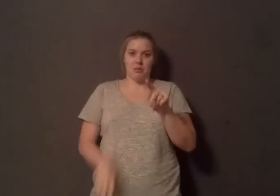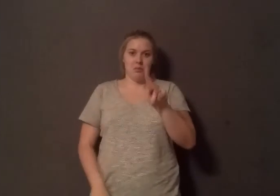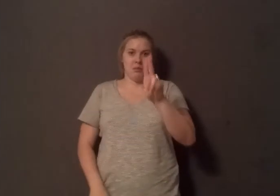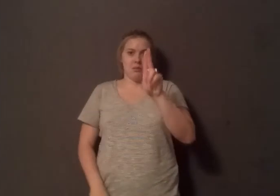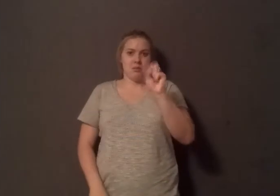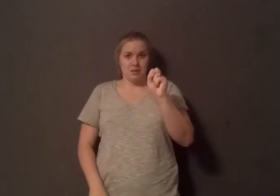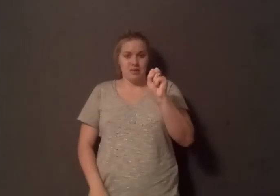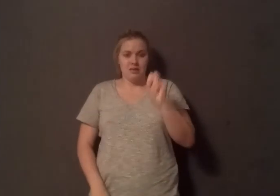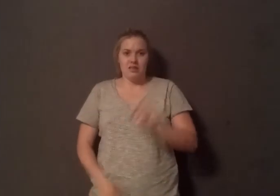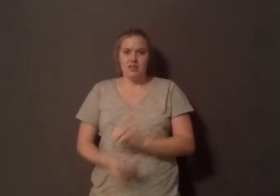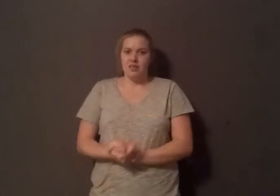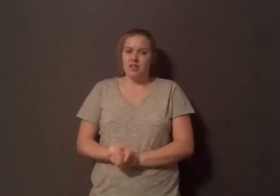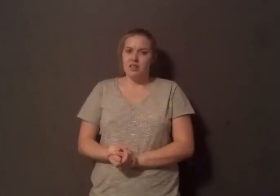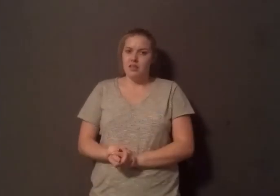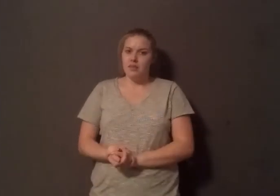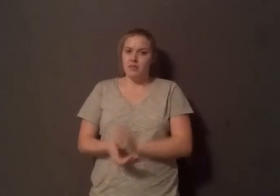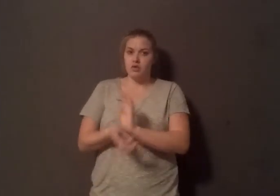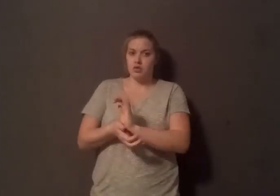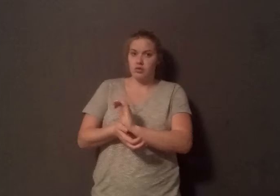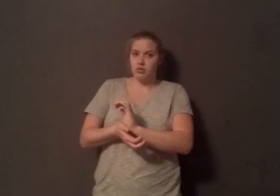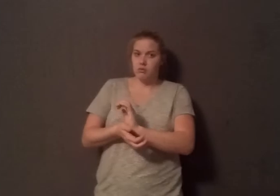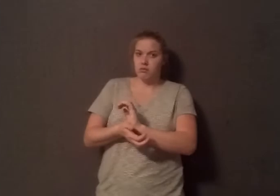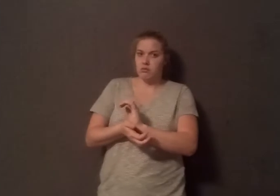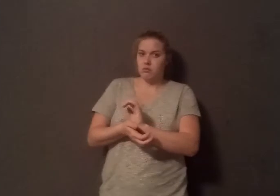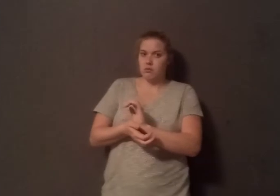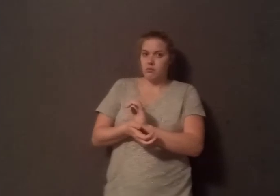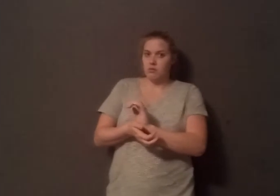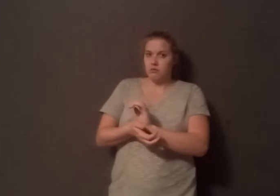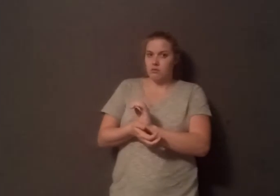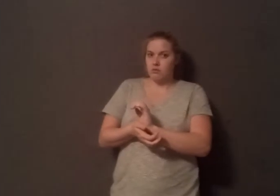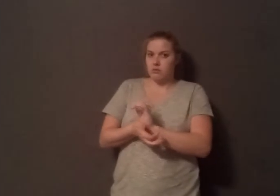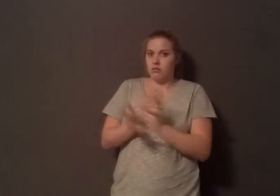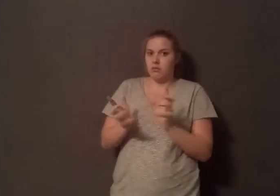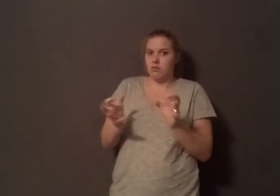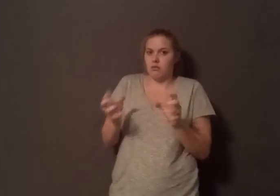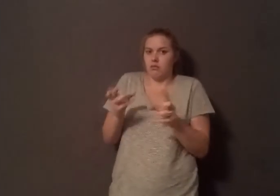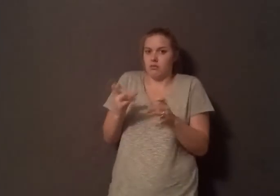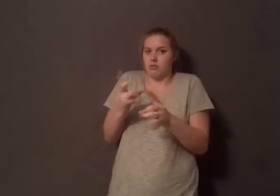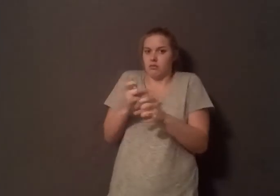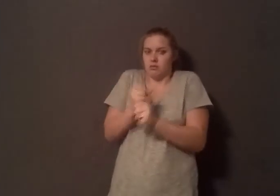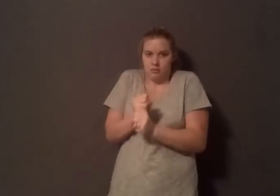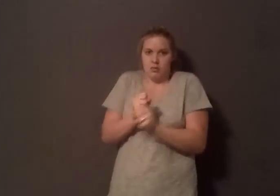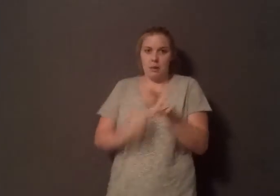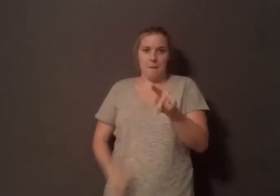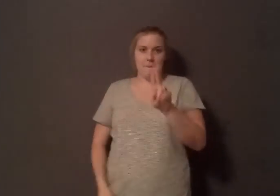might object. In fact, you could think of cheese as kind of coagulated cow pus, if you would. But I was always told that we need milk for strong bones.